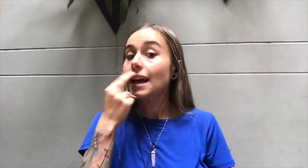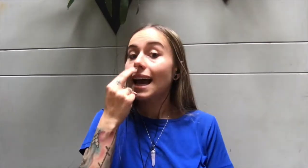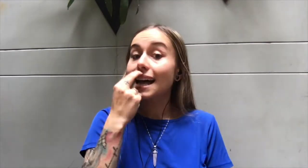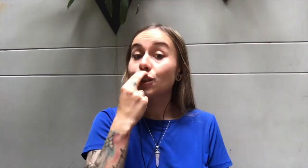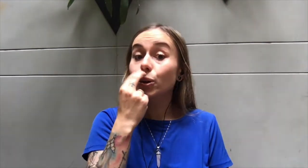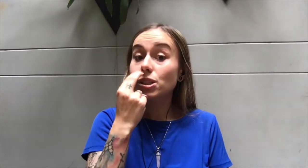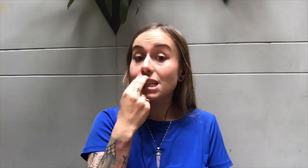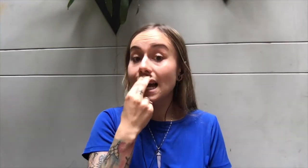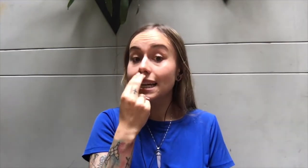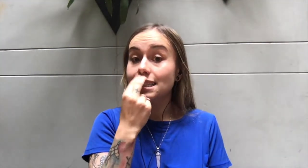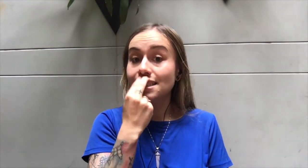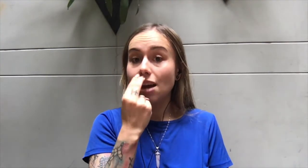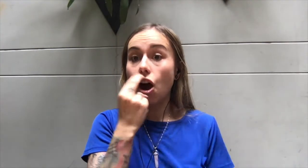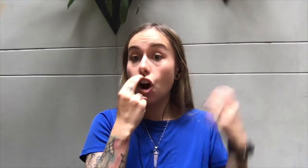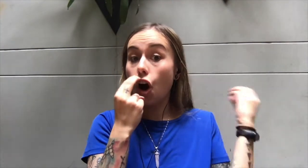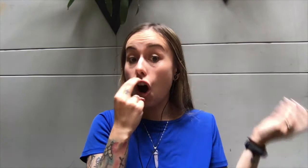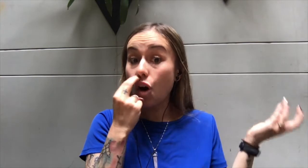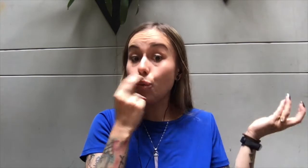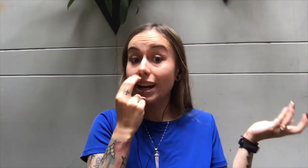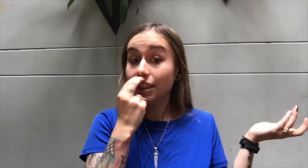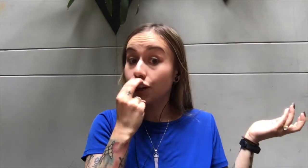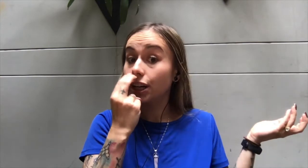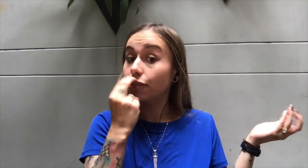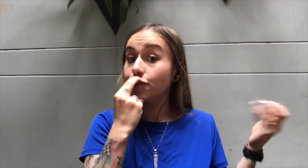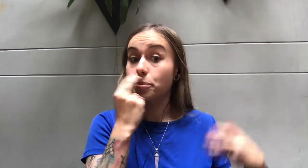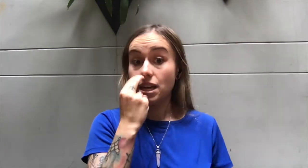And those clients are already looking for me.